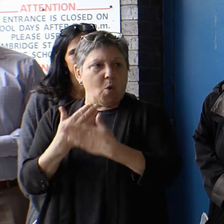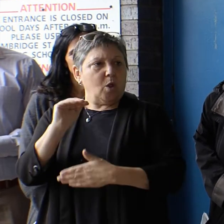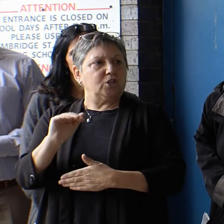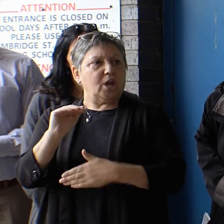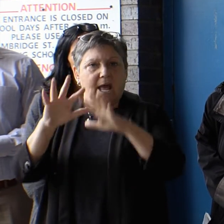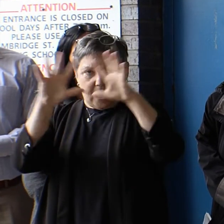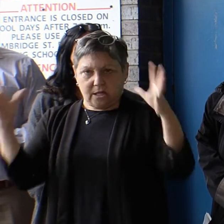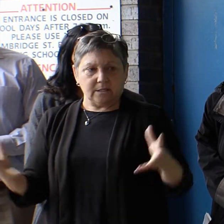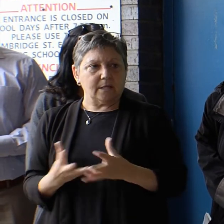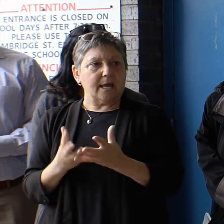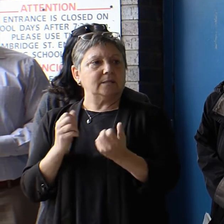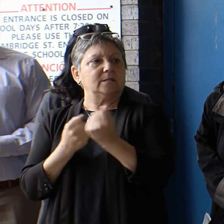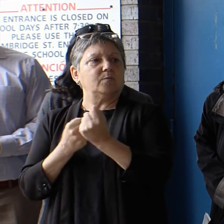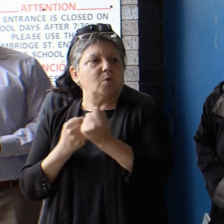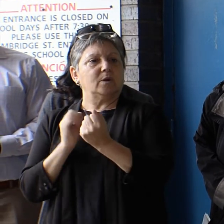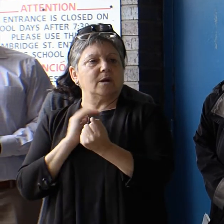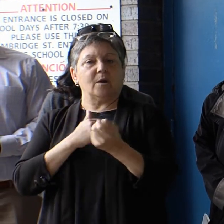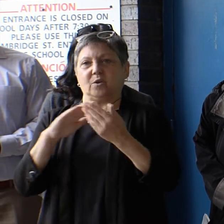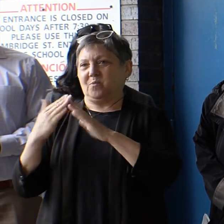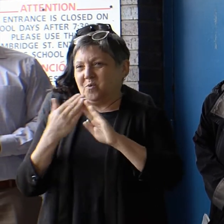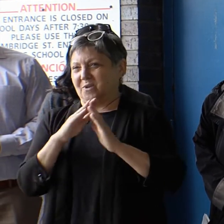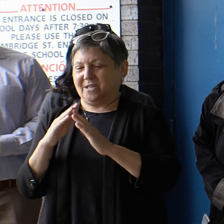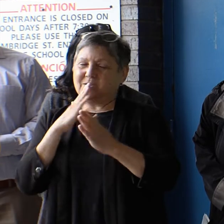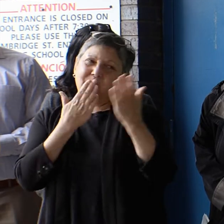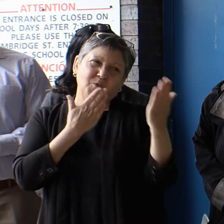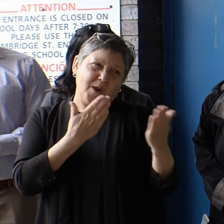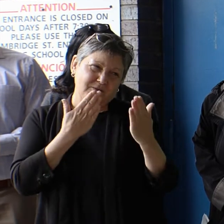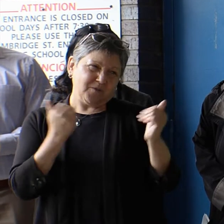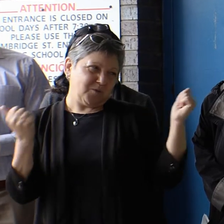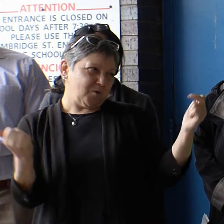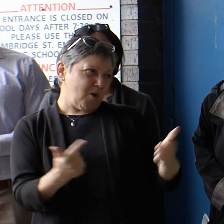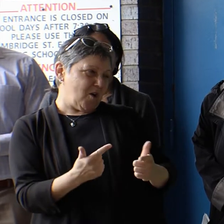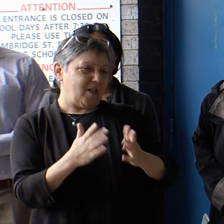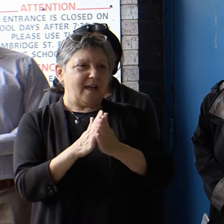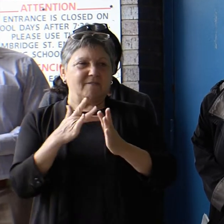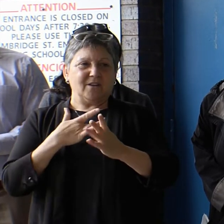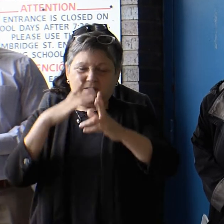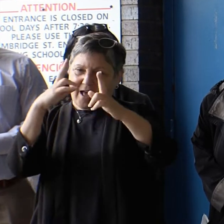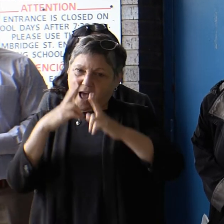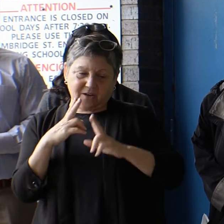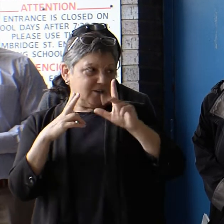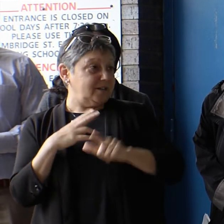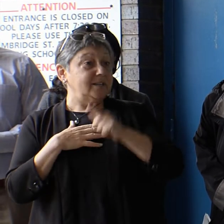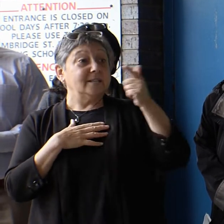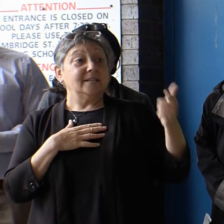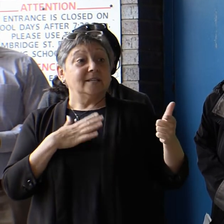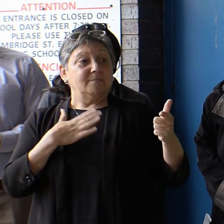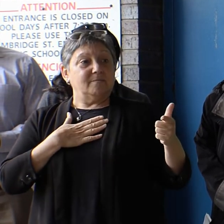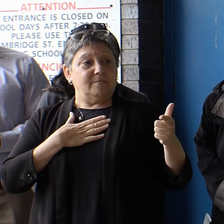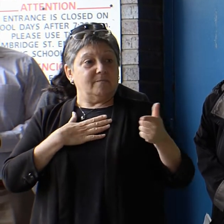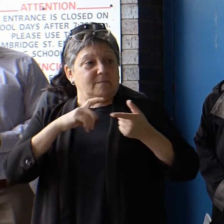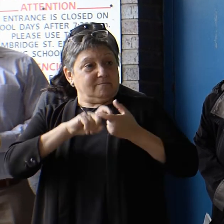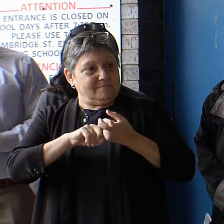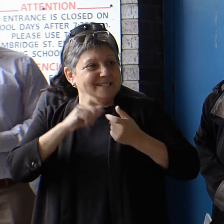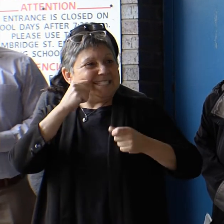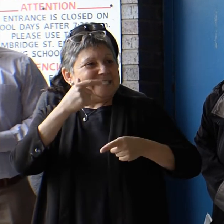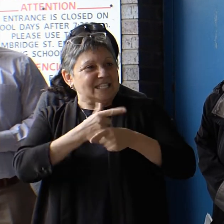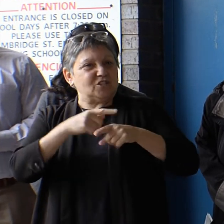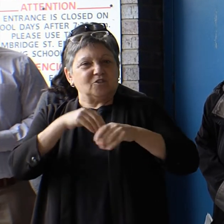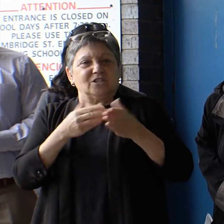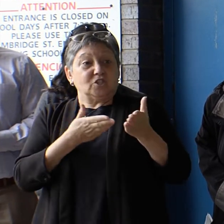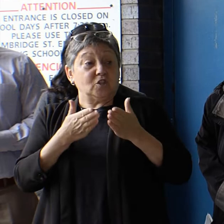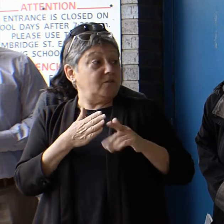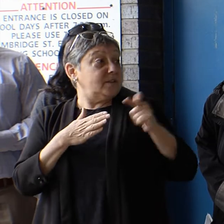doing so support our whole communities. So I'm very grateful to everyone here and very honored to pass it on to my colleague and sister in service,